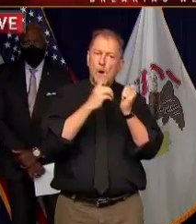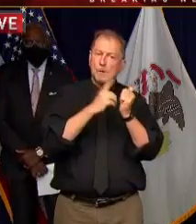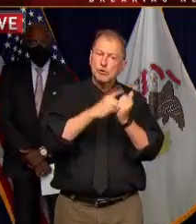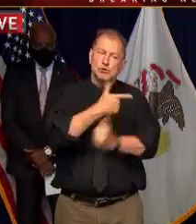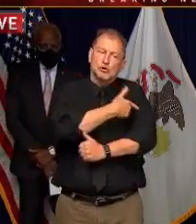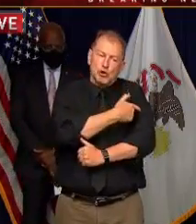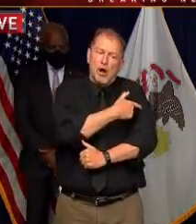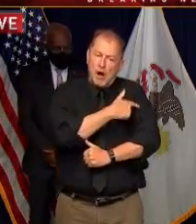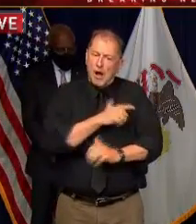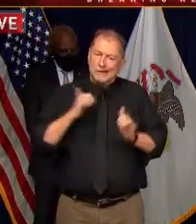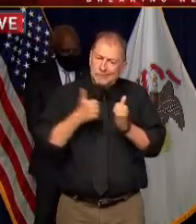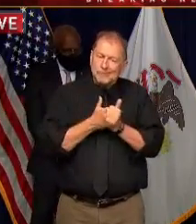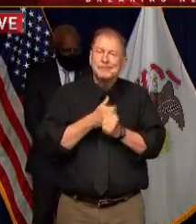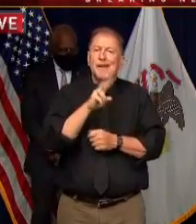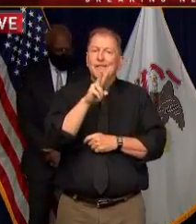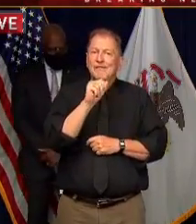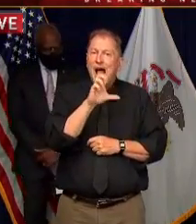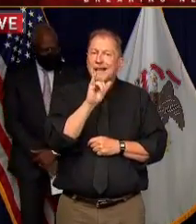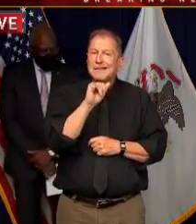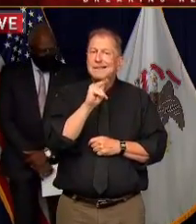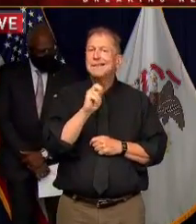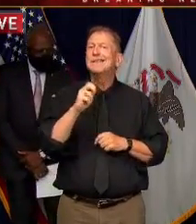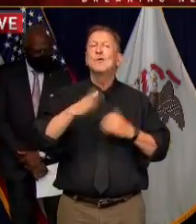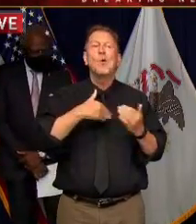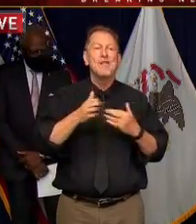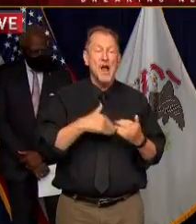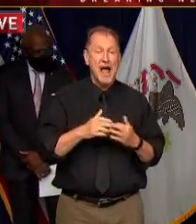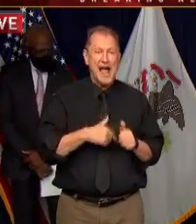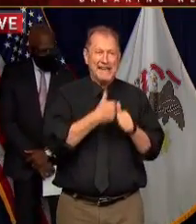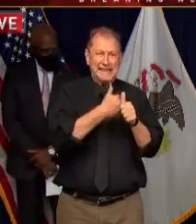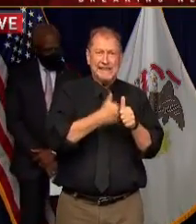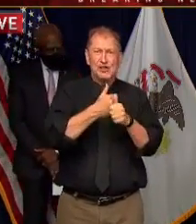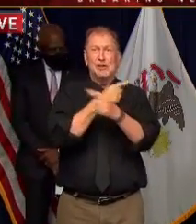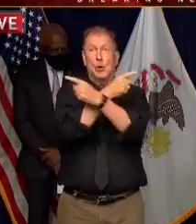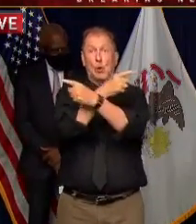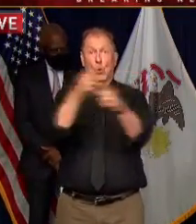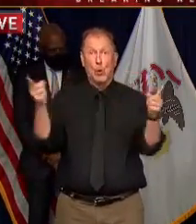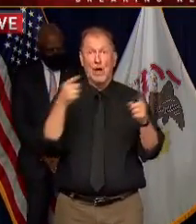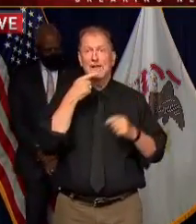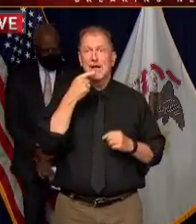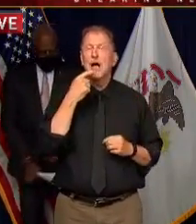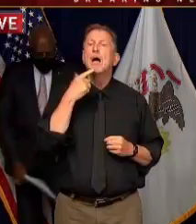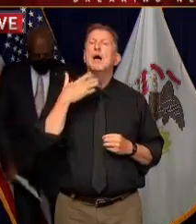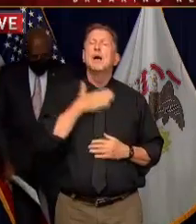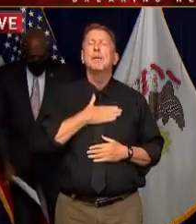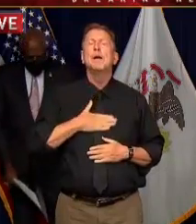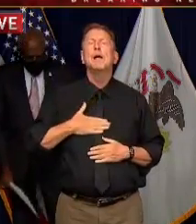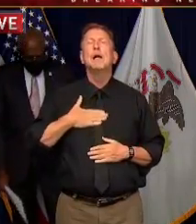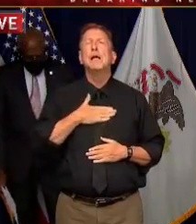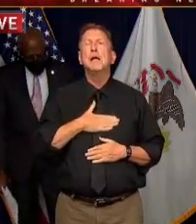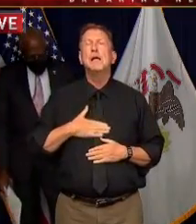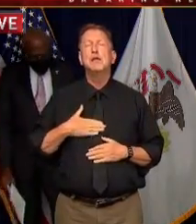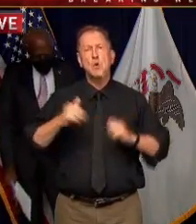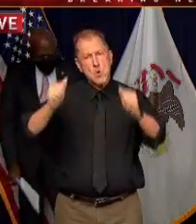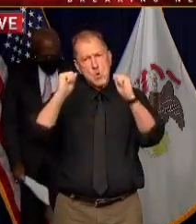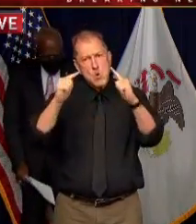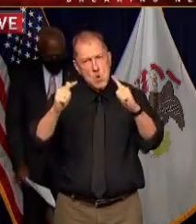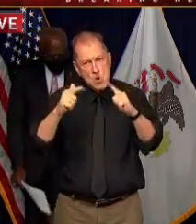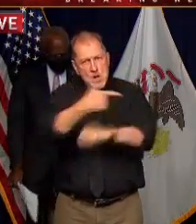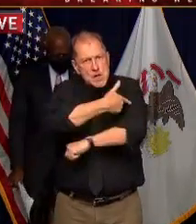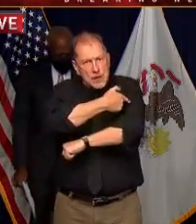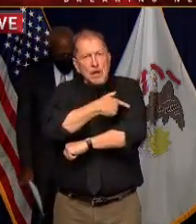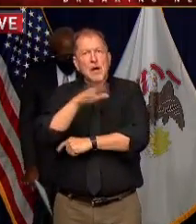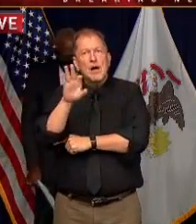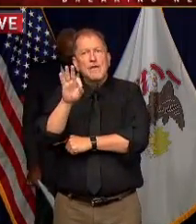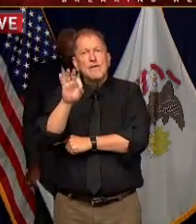shots up to date and to every single body I say plan to get your flu shot as early as possible we have